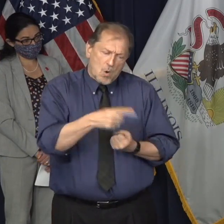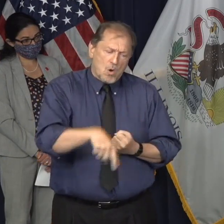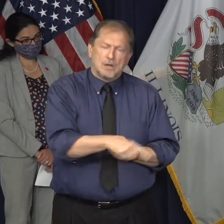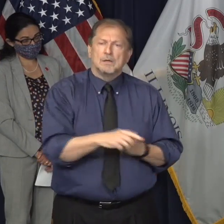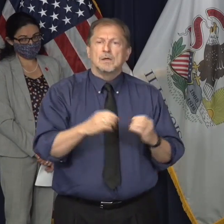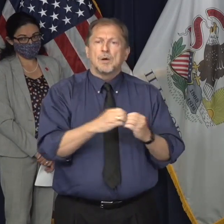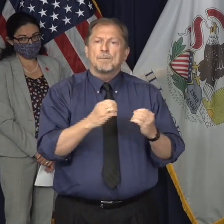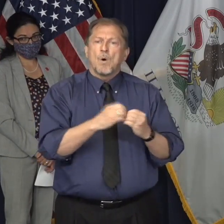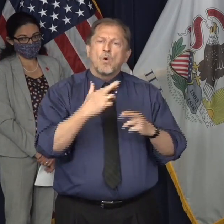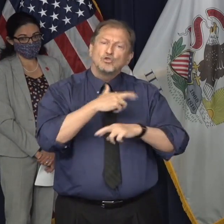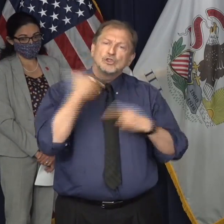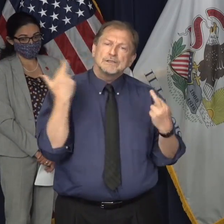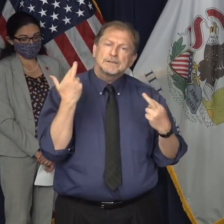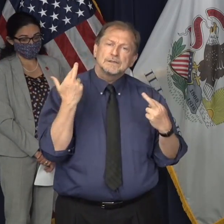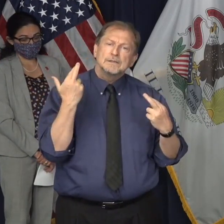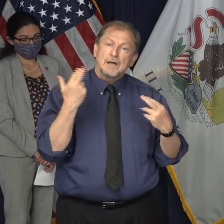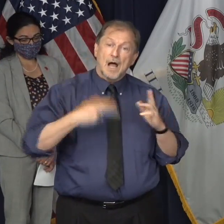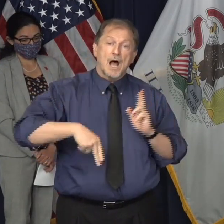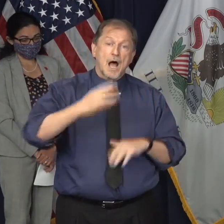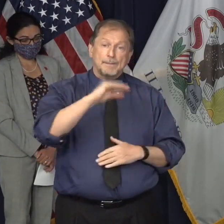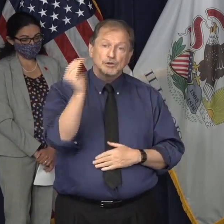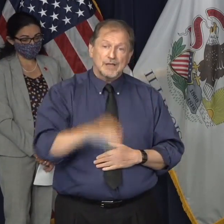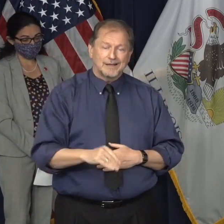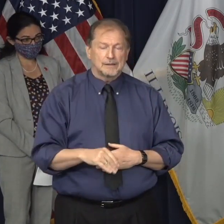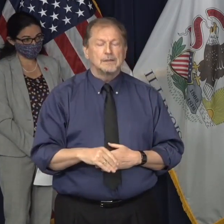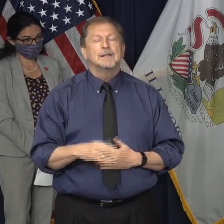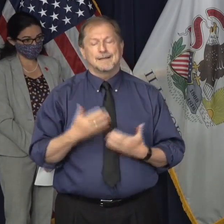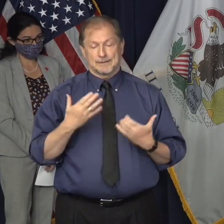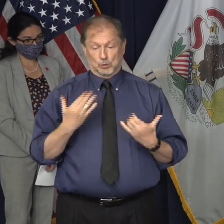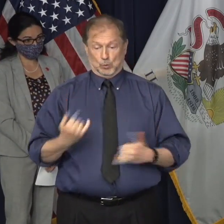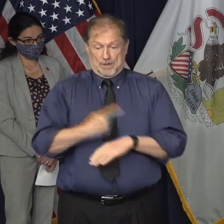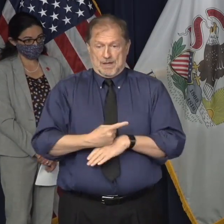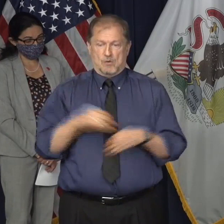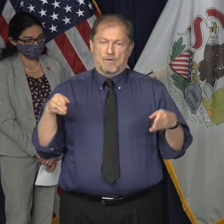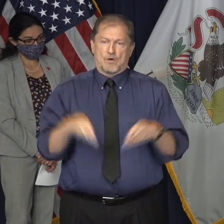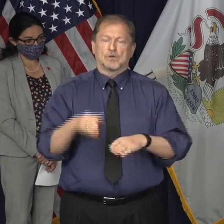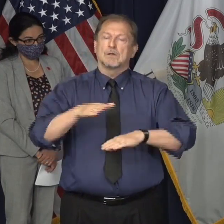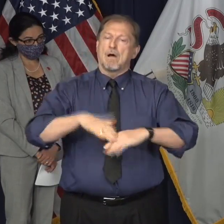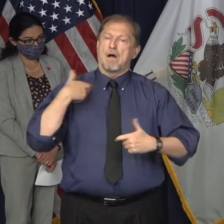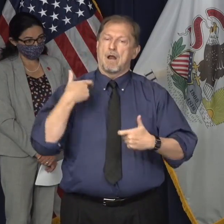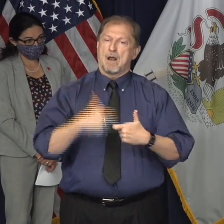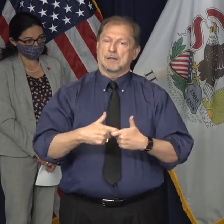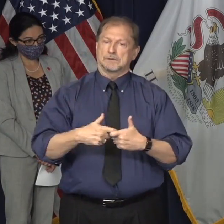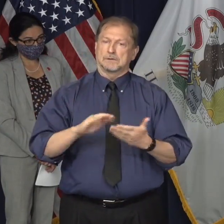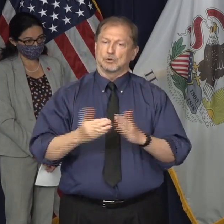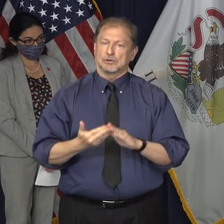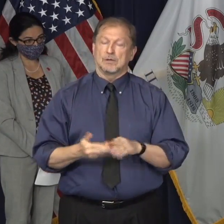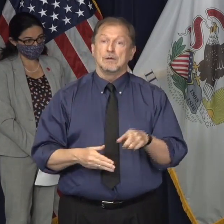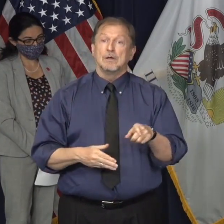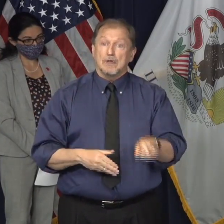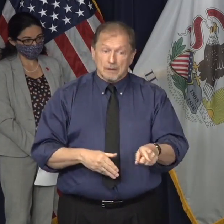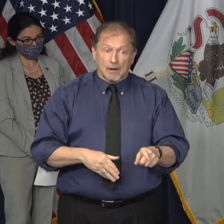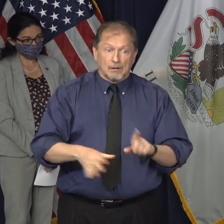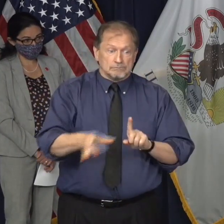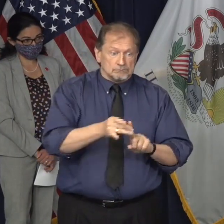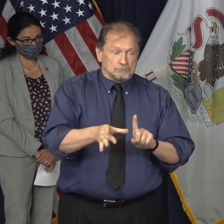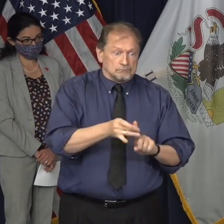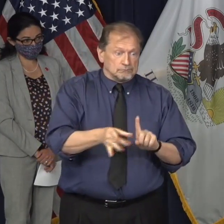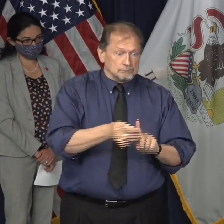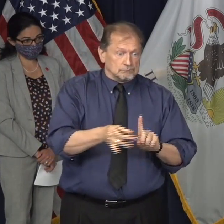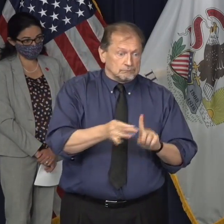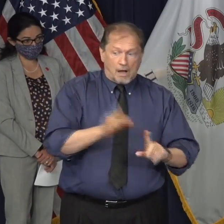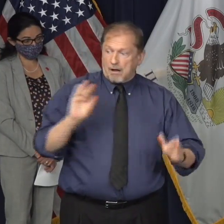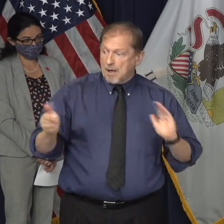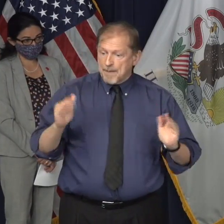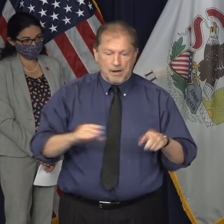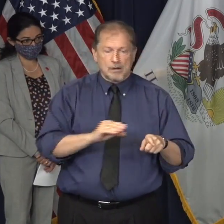populations, especially the Latinx community, which is now testing positive for COVID-19 at the highest